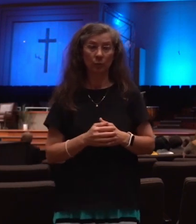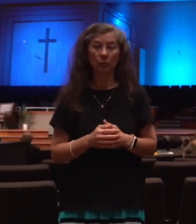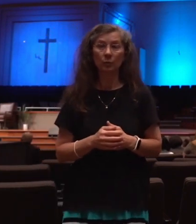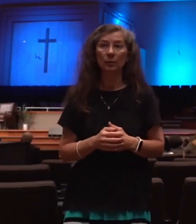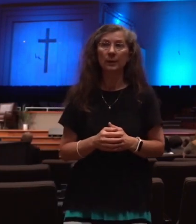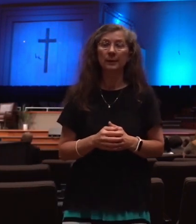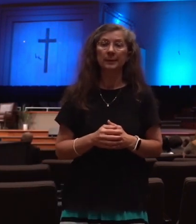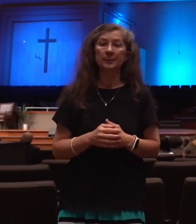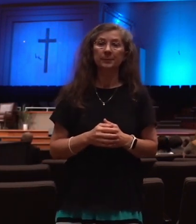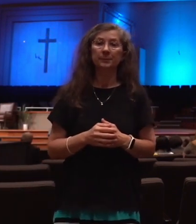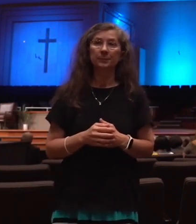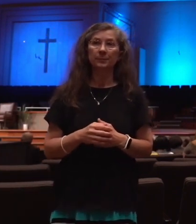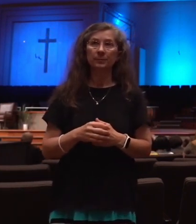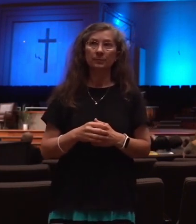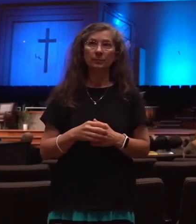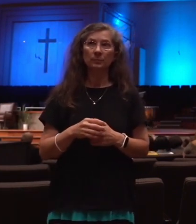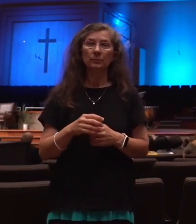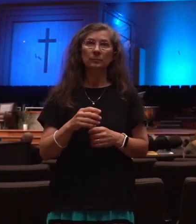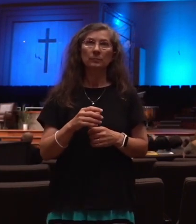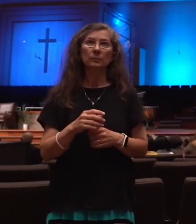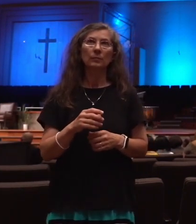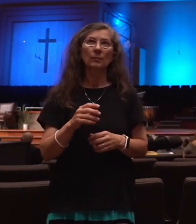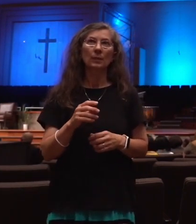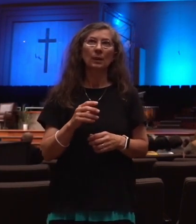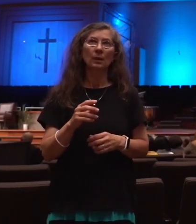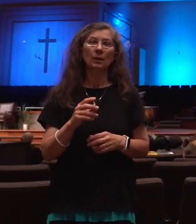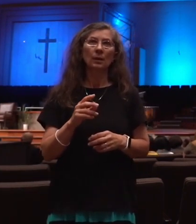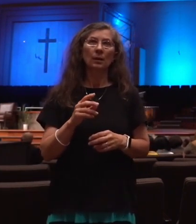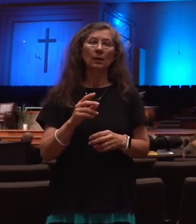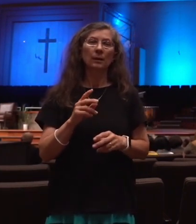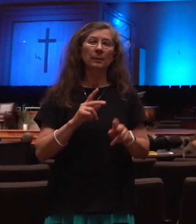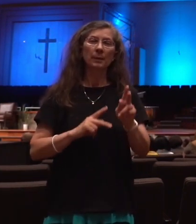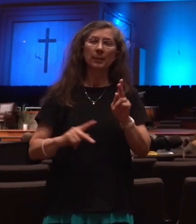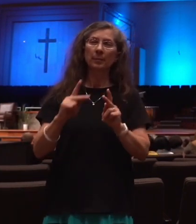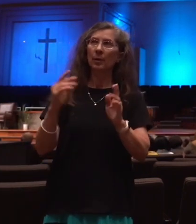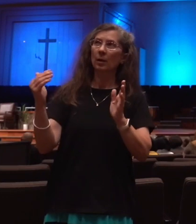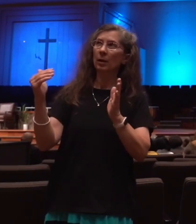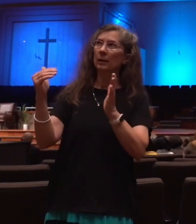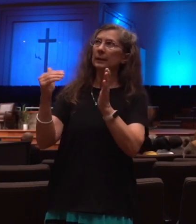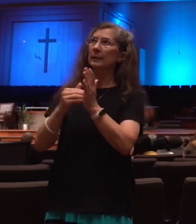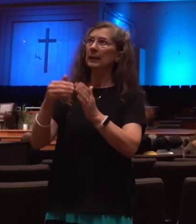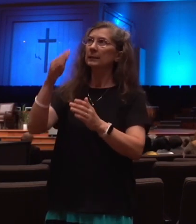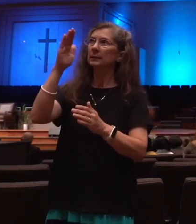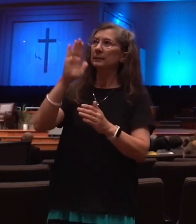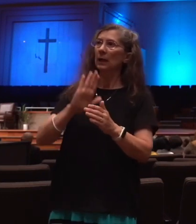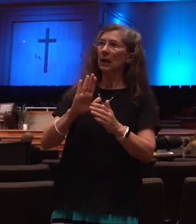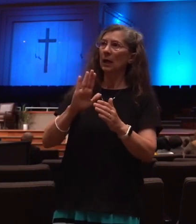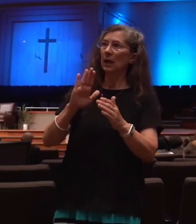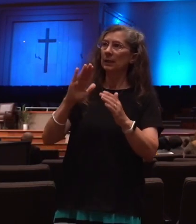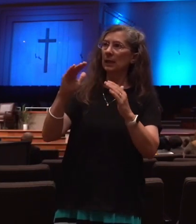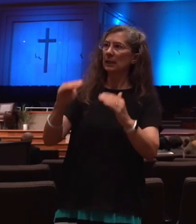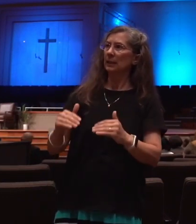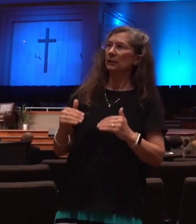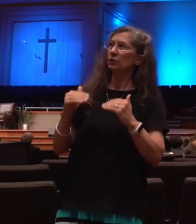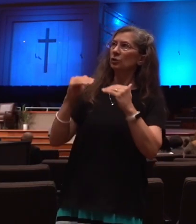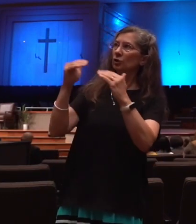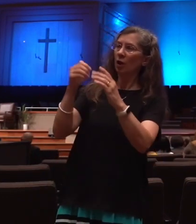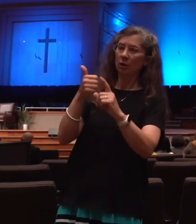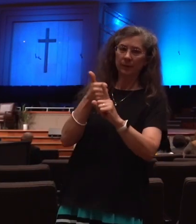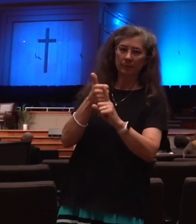imagine these vain things. And the kings of the earth set themselves against God and the Son of